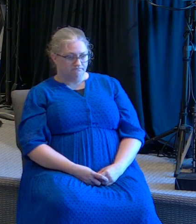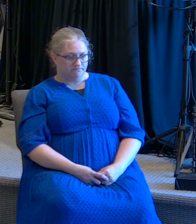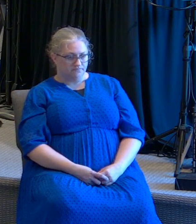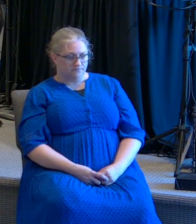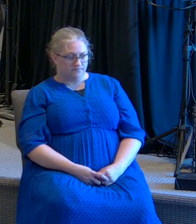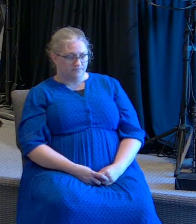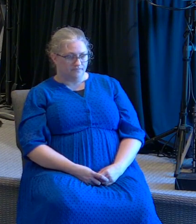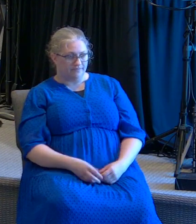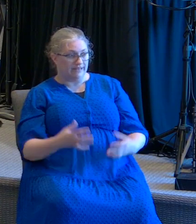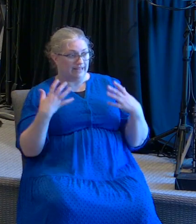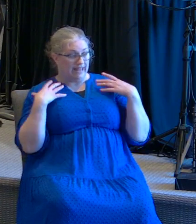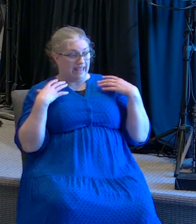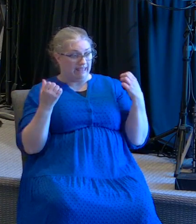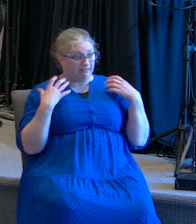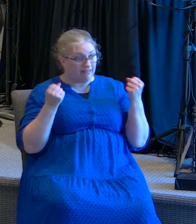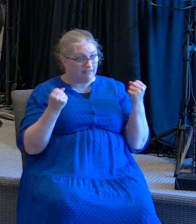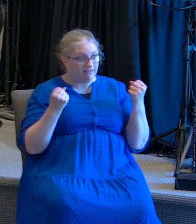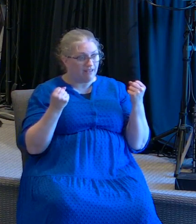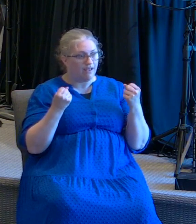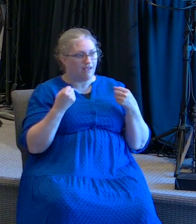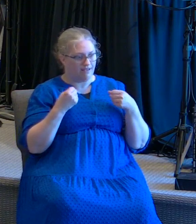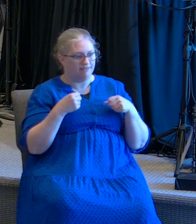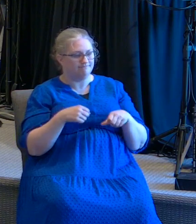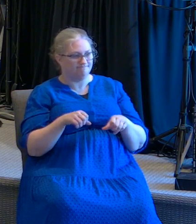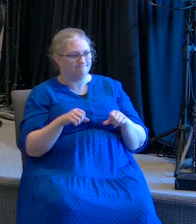that healing is available for you